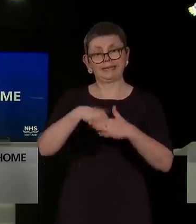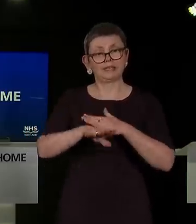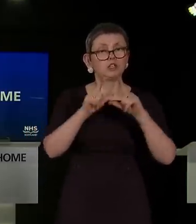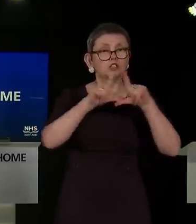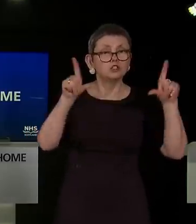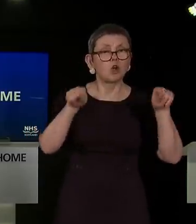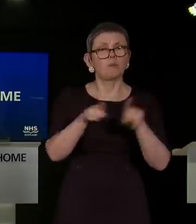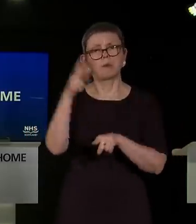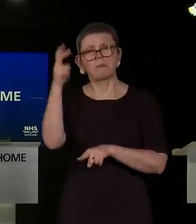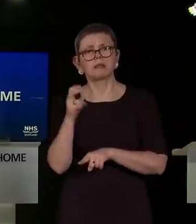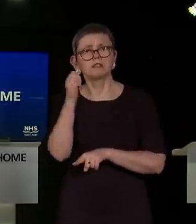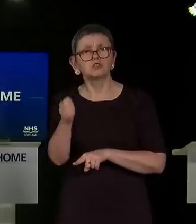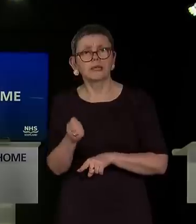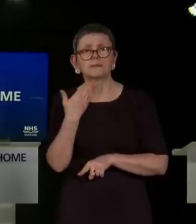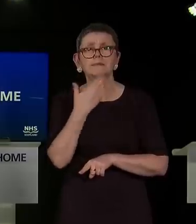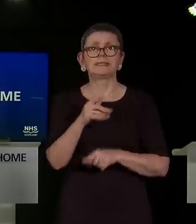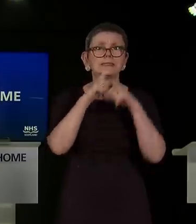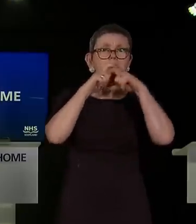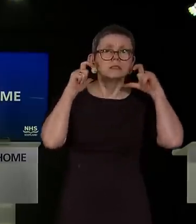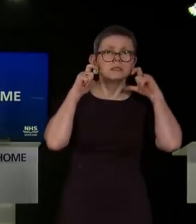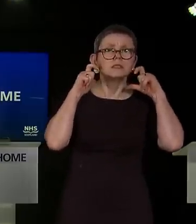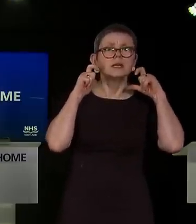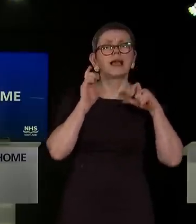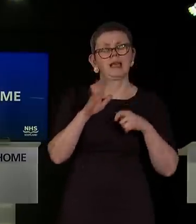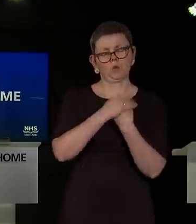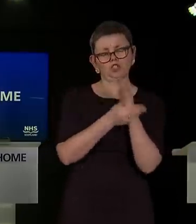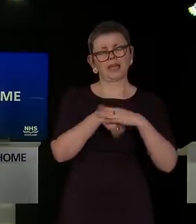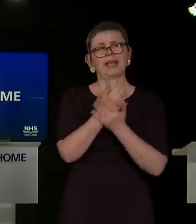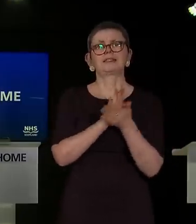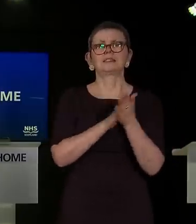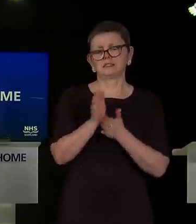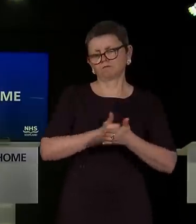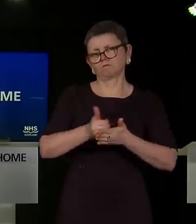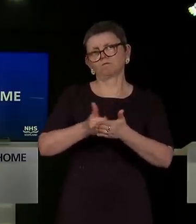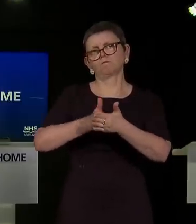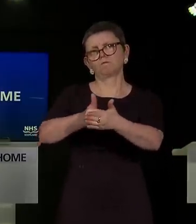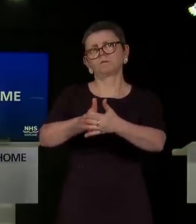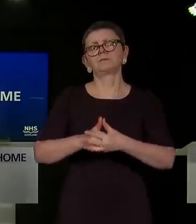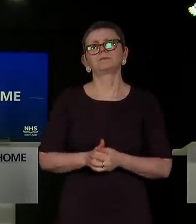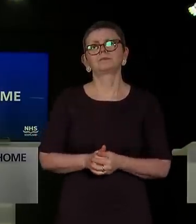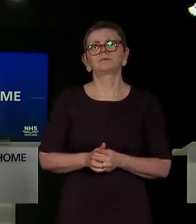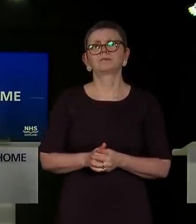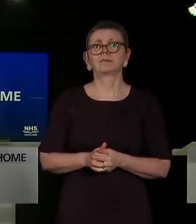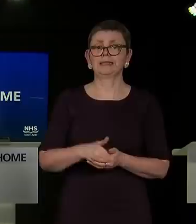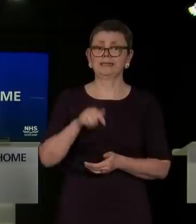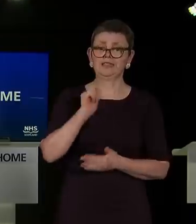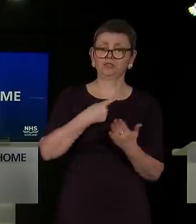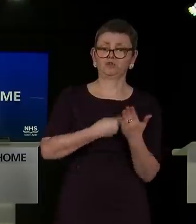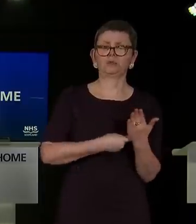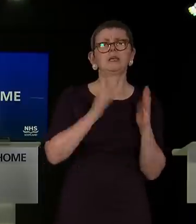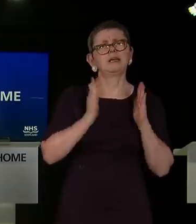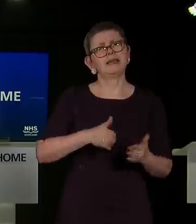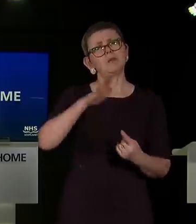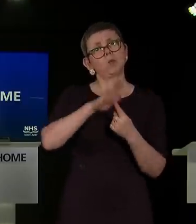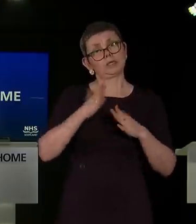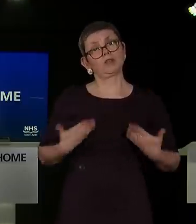you are in a shop or on public transport, and wash your hands thoroughly and regularly. These measures are essential